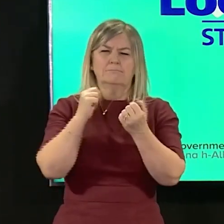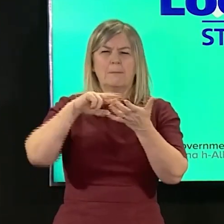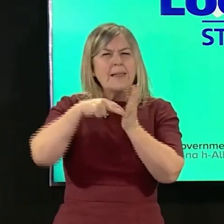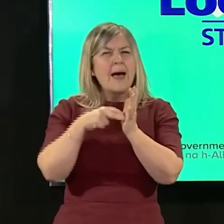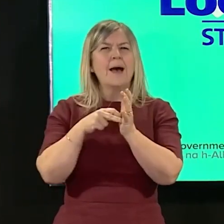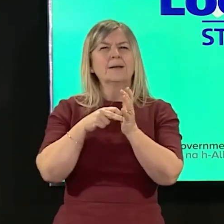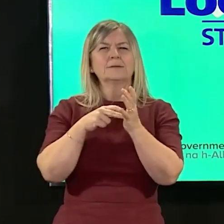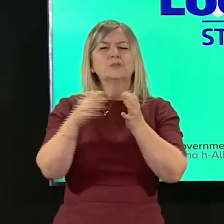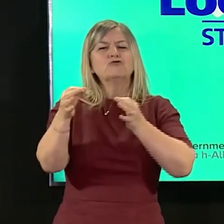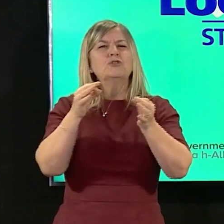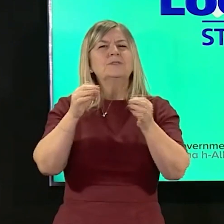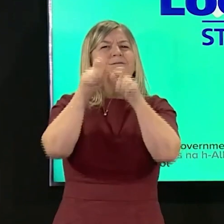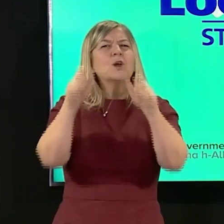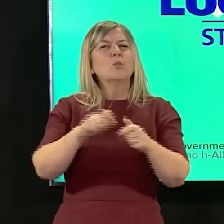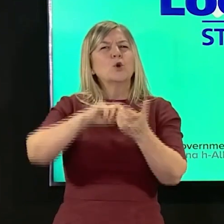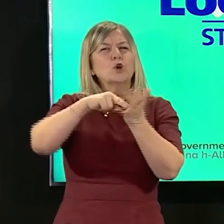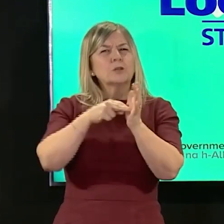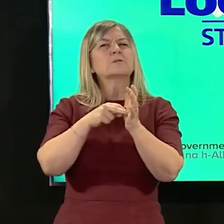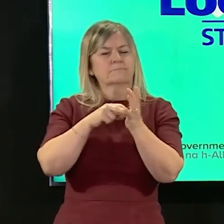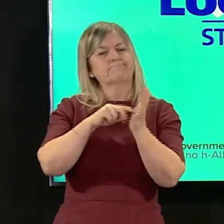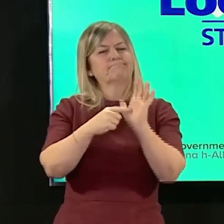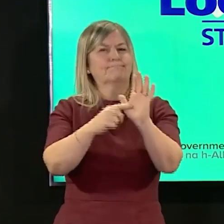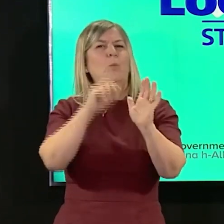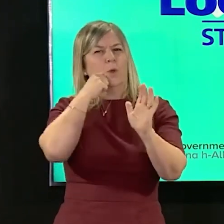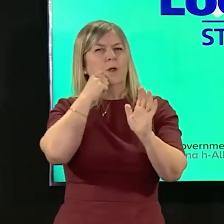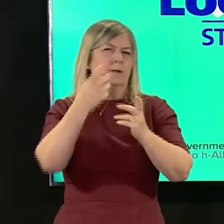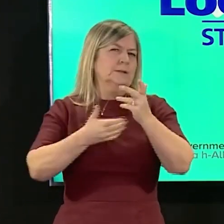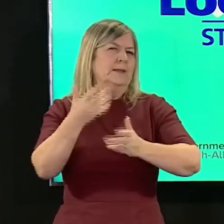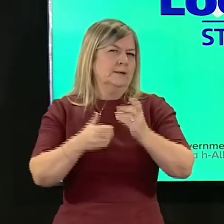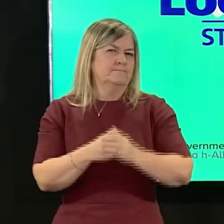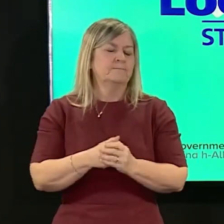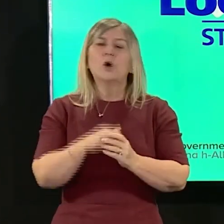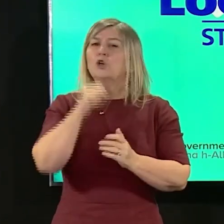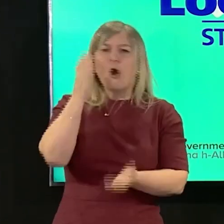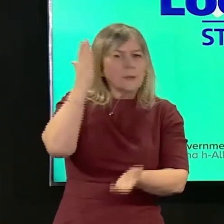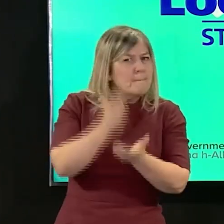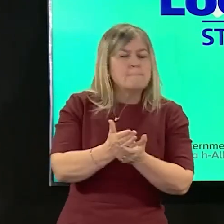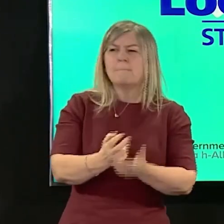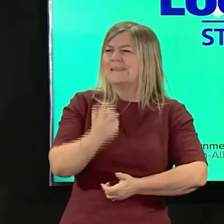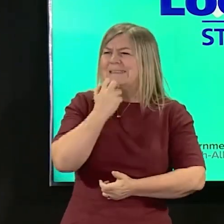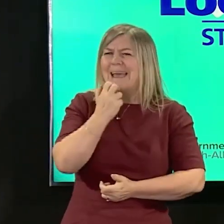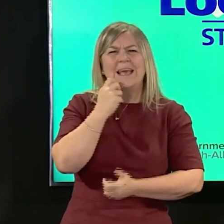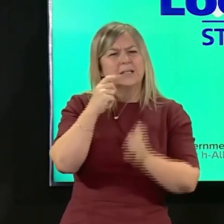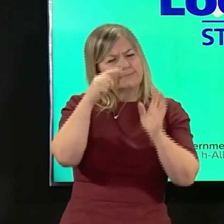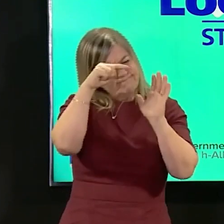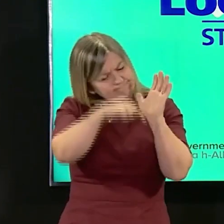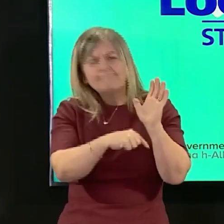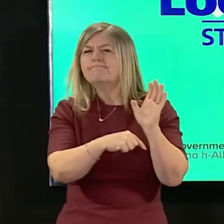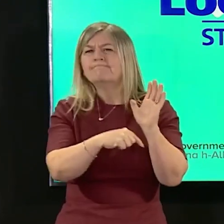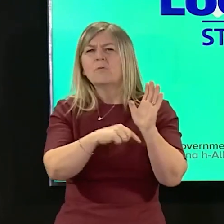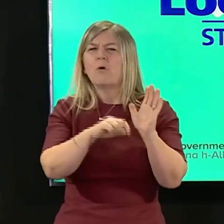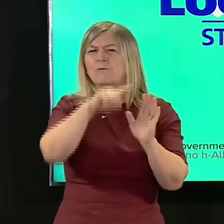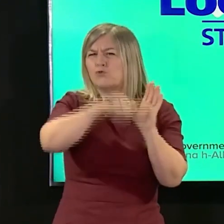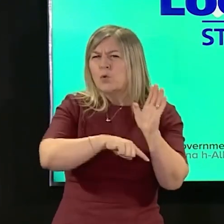are publishing tomorrow. Now as I said last week the framework will not set out hard and fast dates for the easing of all